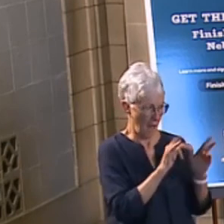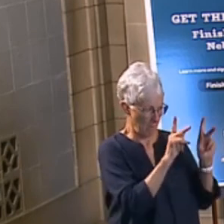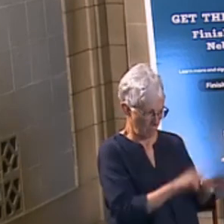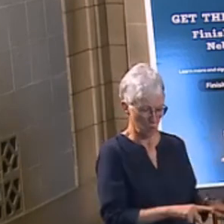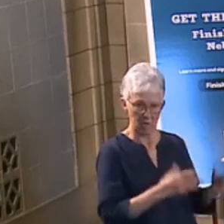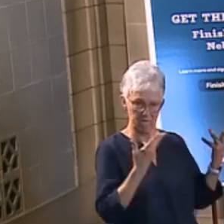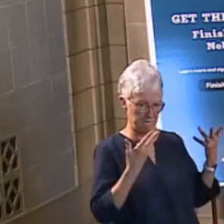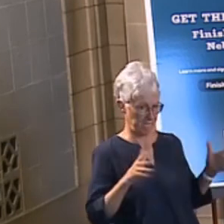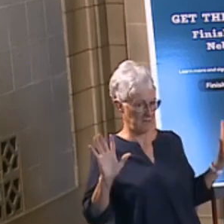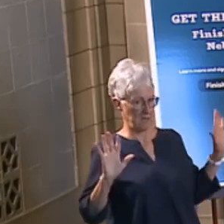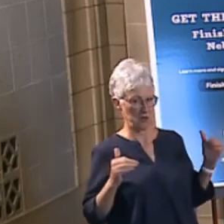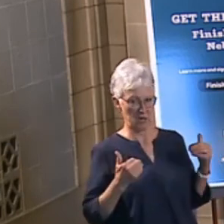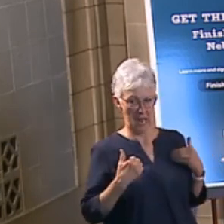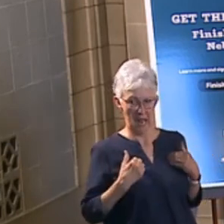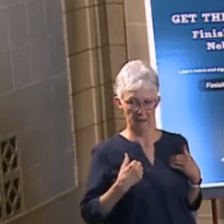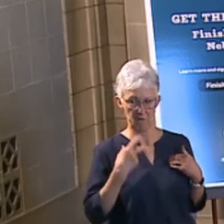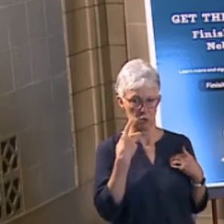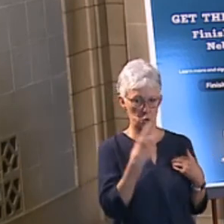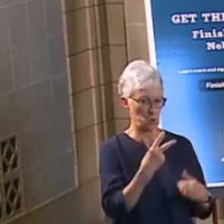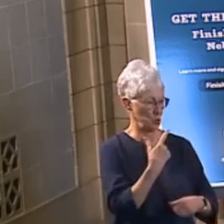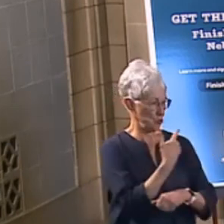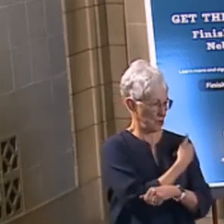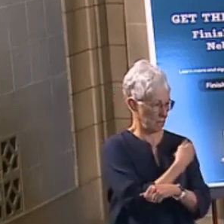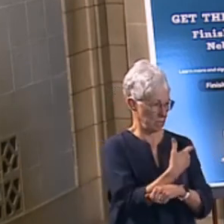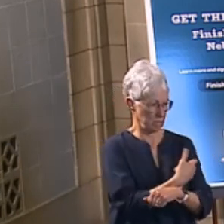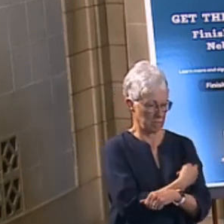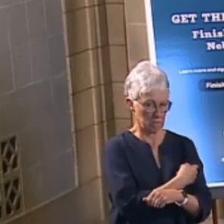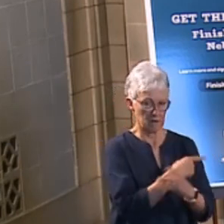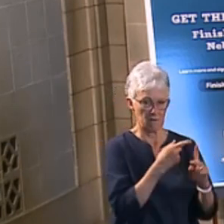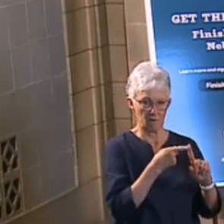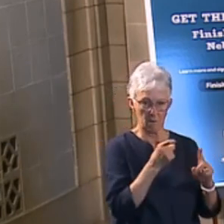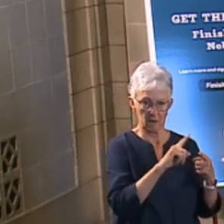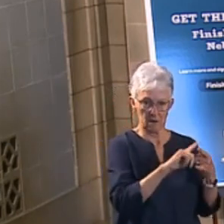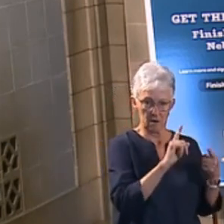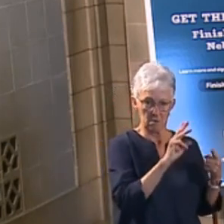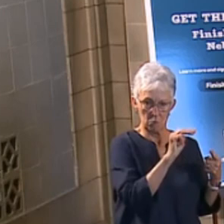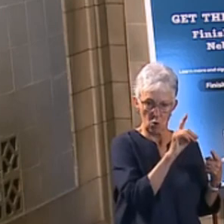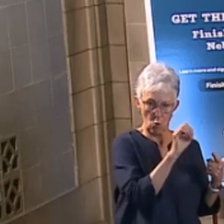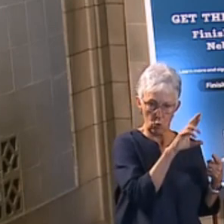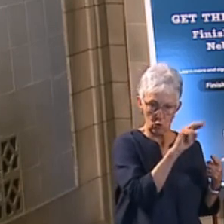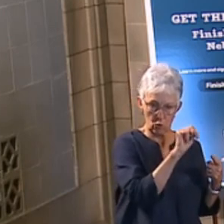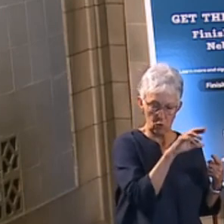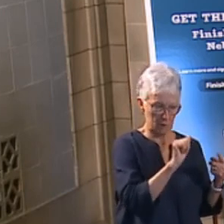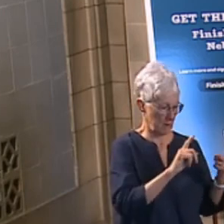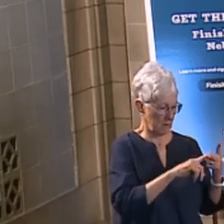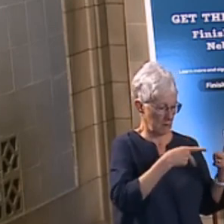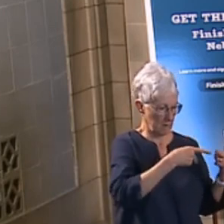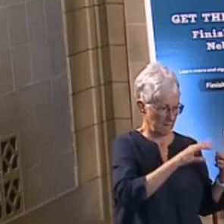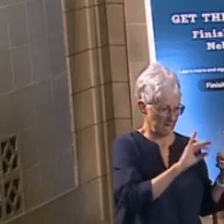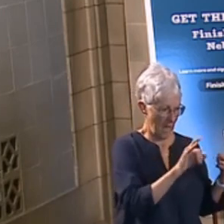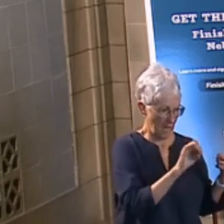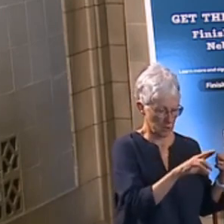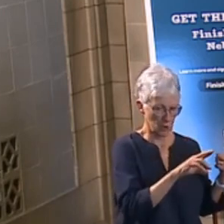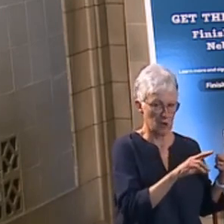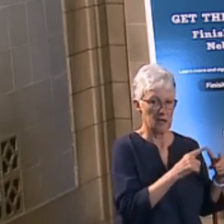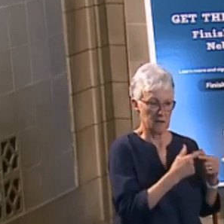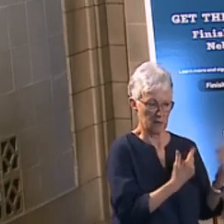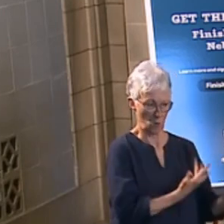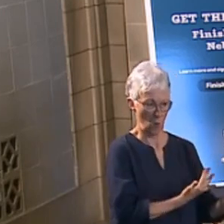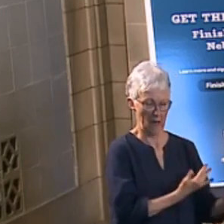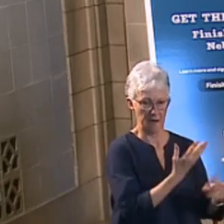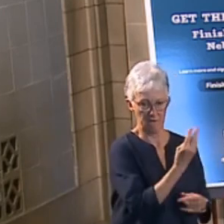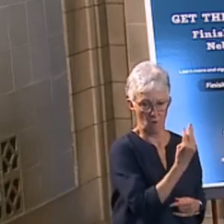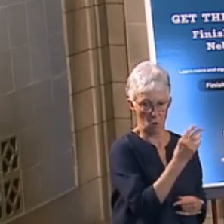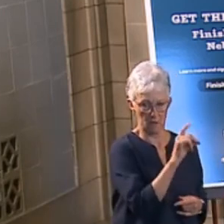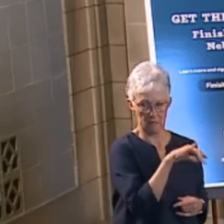either received the two doses of Moderna or Pfizer and have waited 14 days after that, or the one dose of